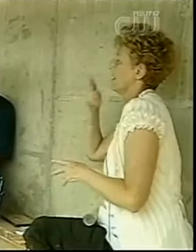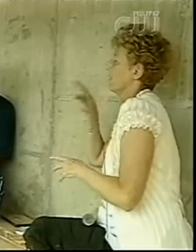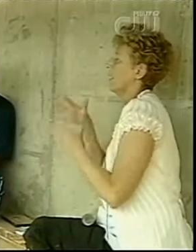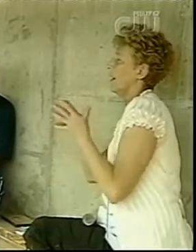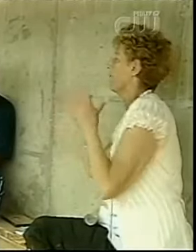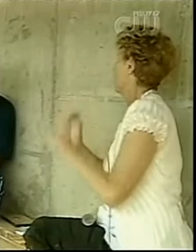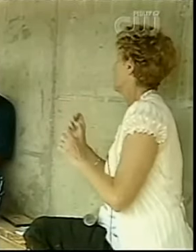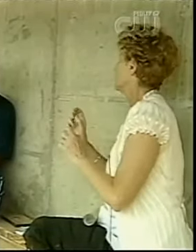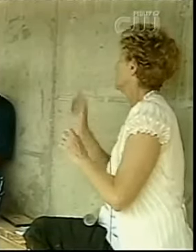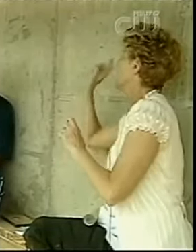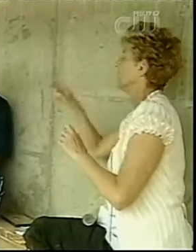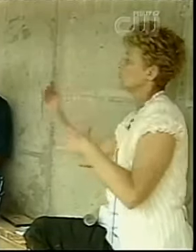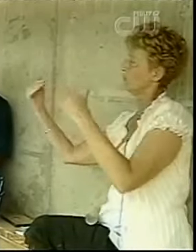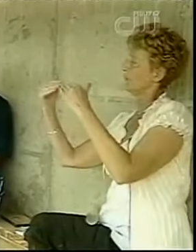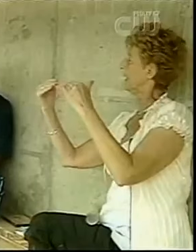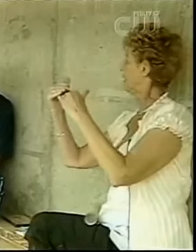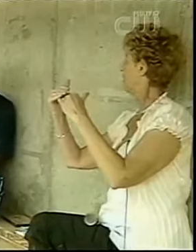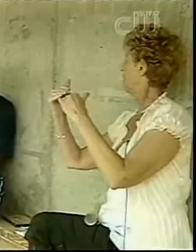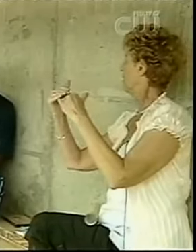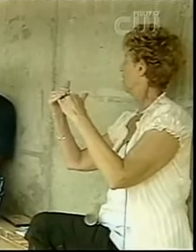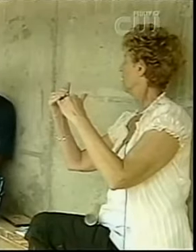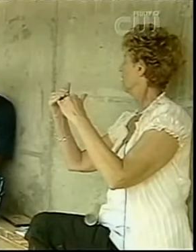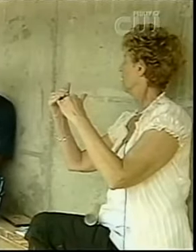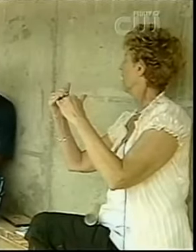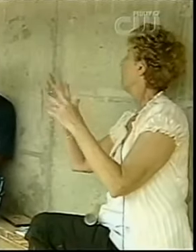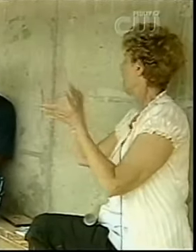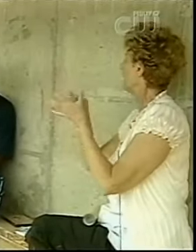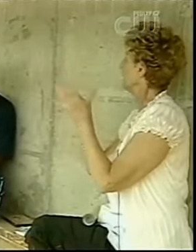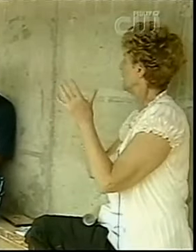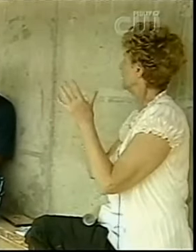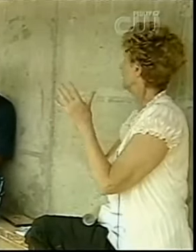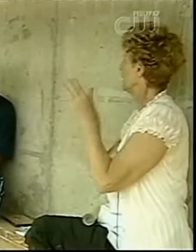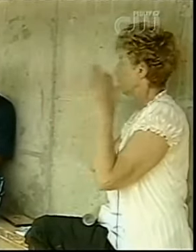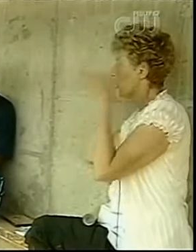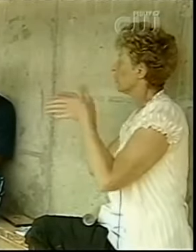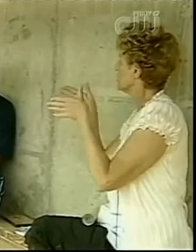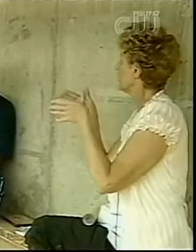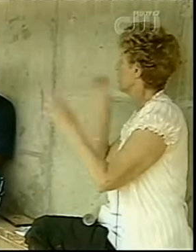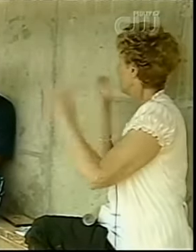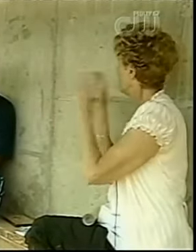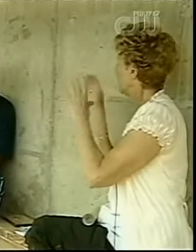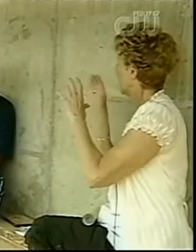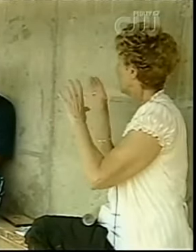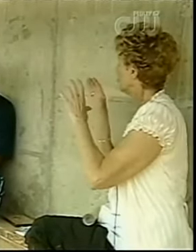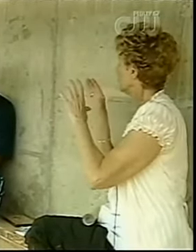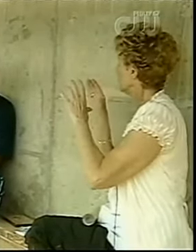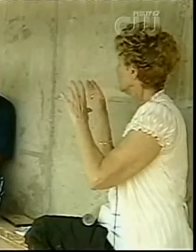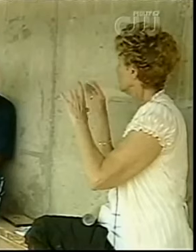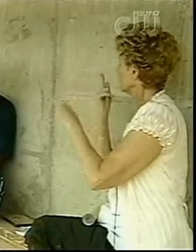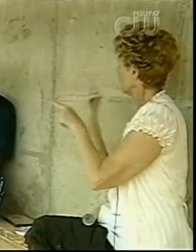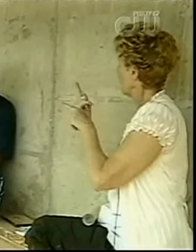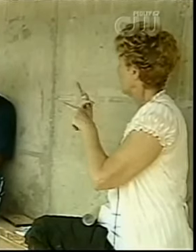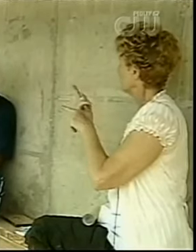and hearing Americans need to be equal. I agree. And that means focus on communication,